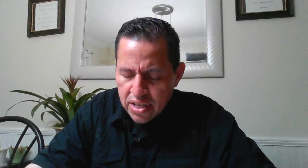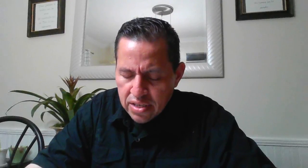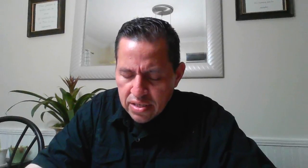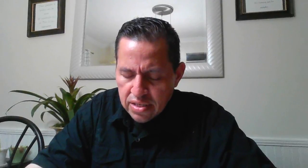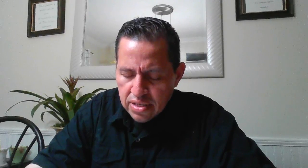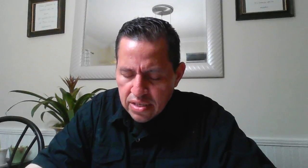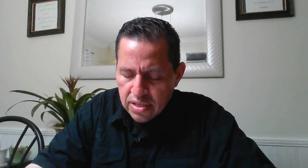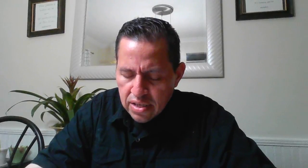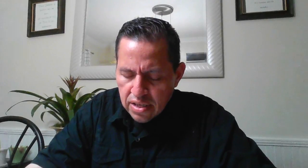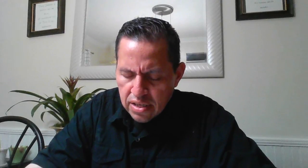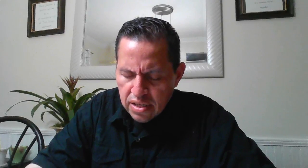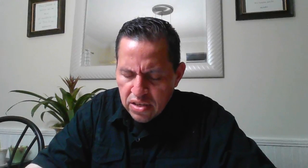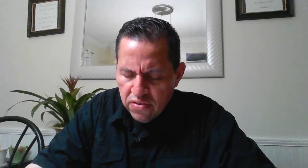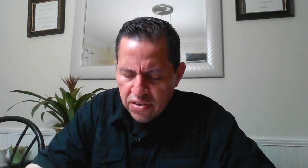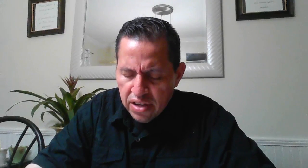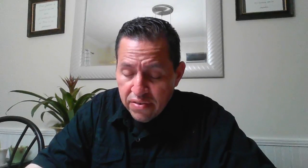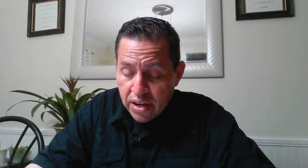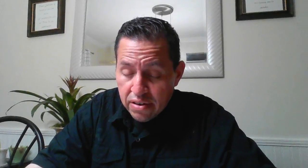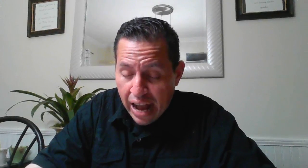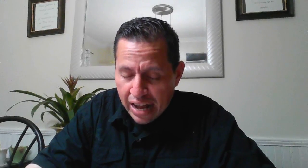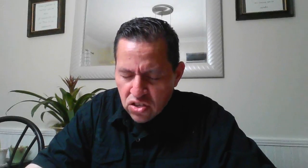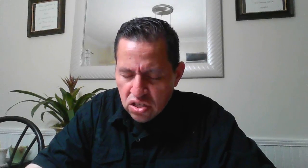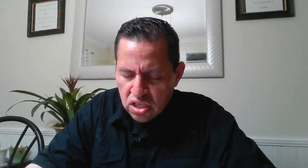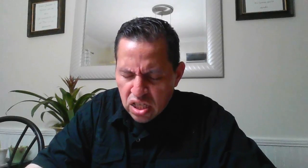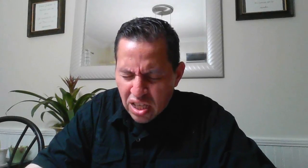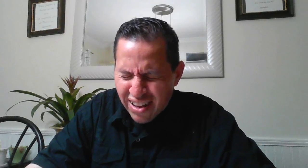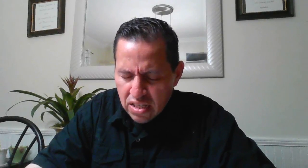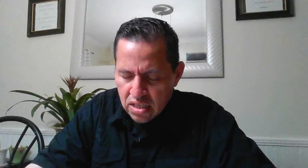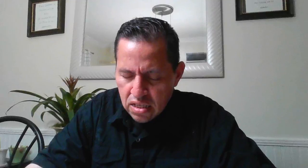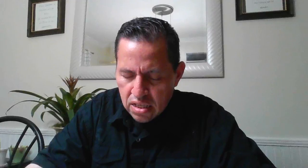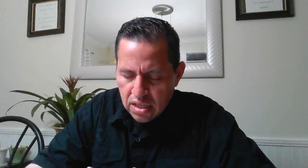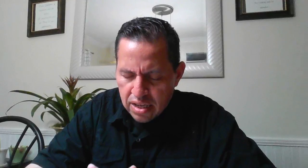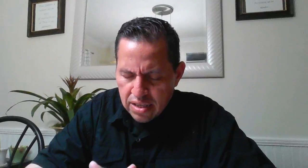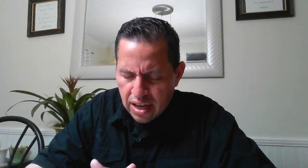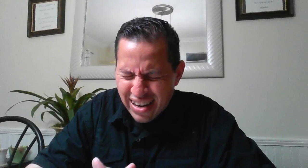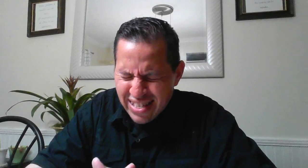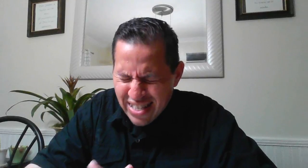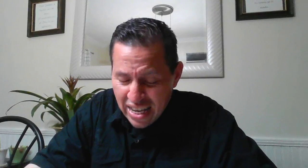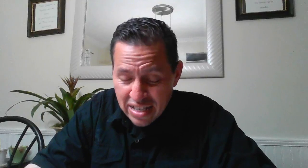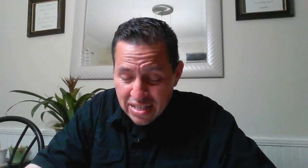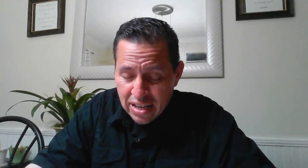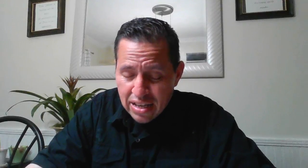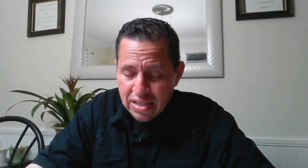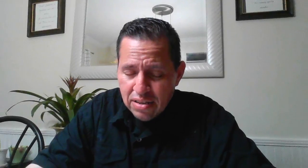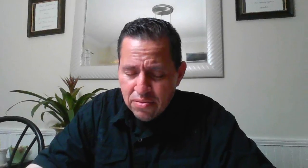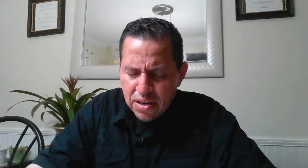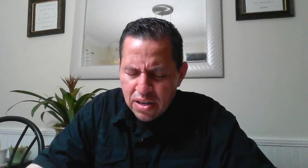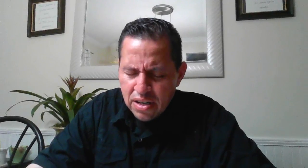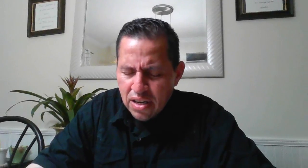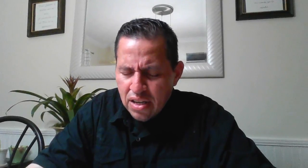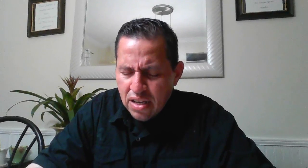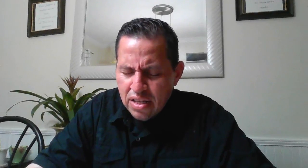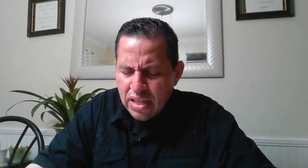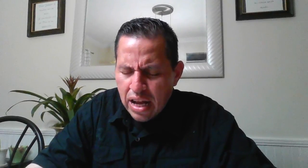sins that you forgive our actions thoughts and ideas that were not